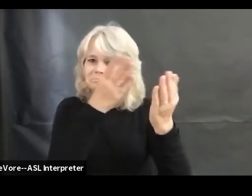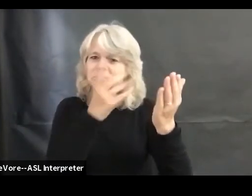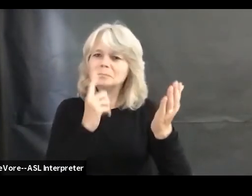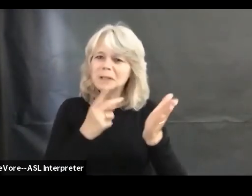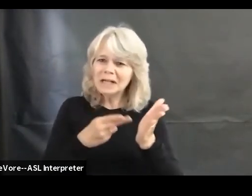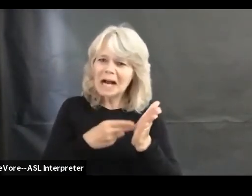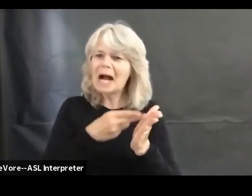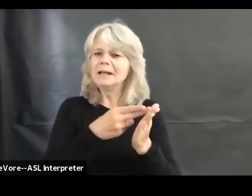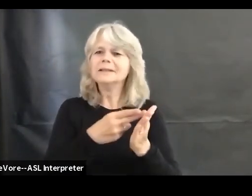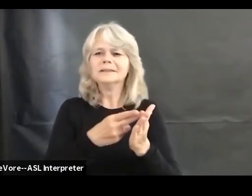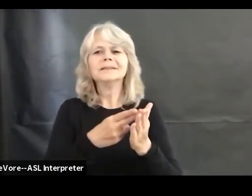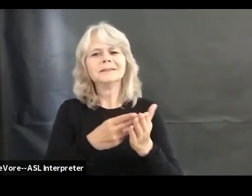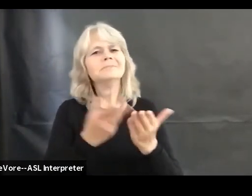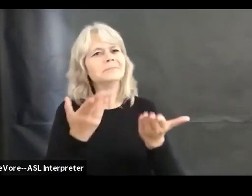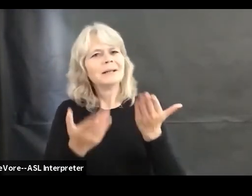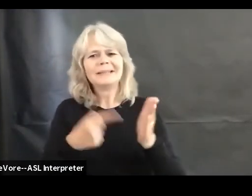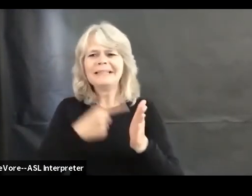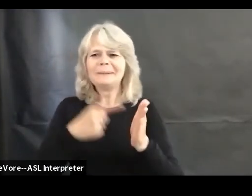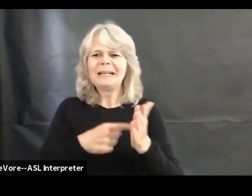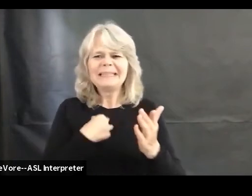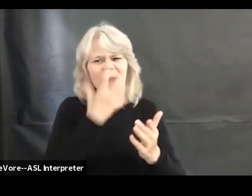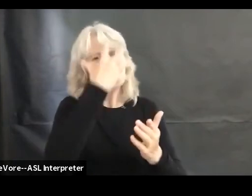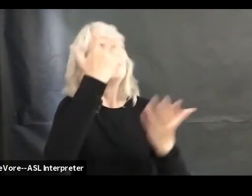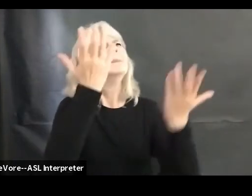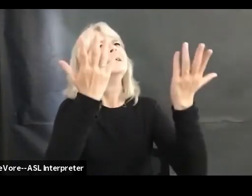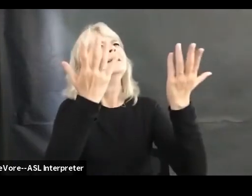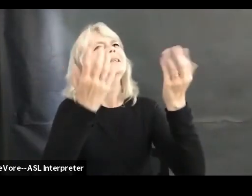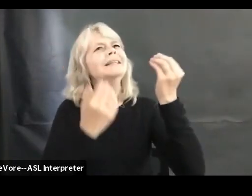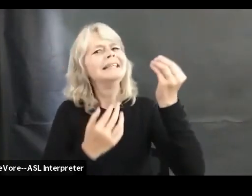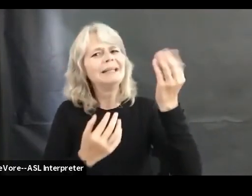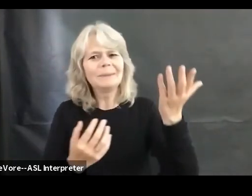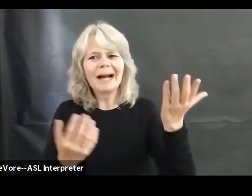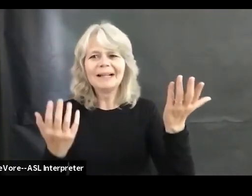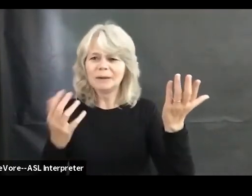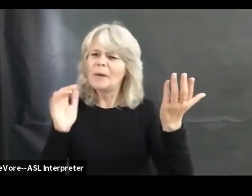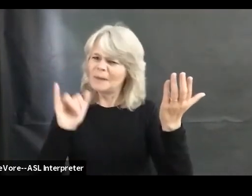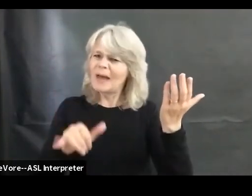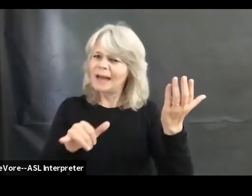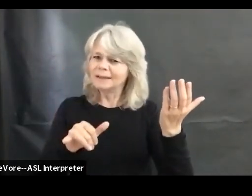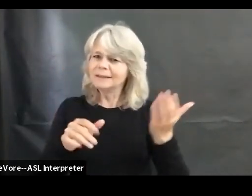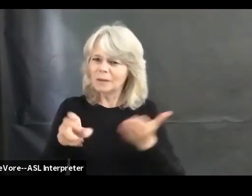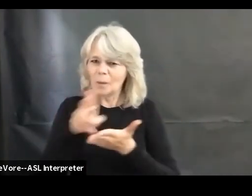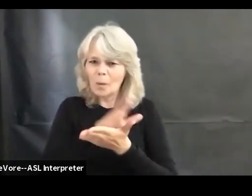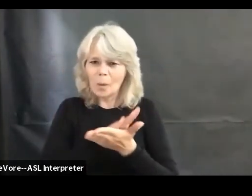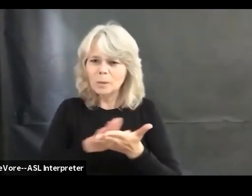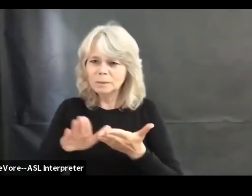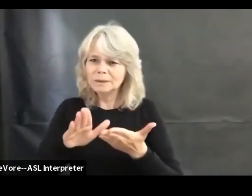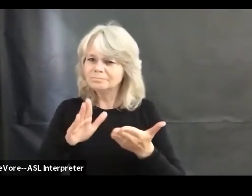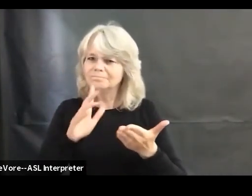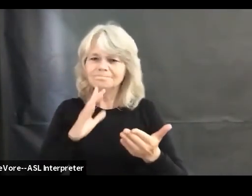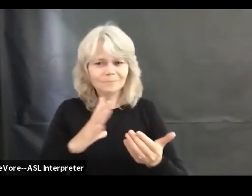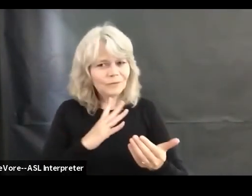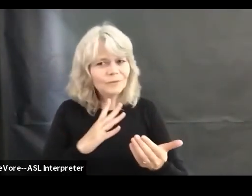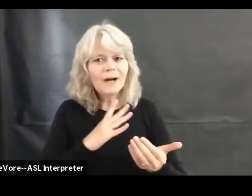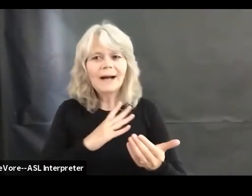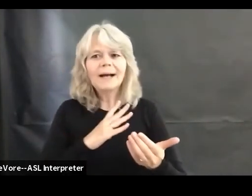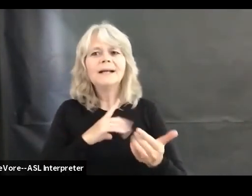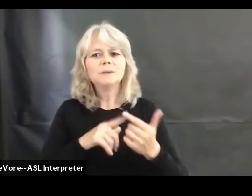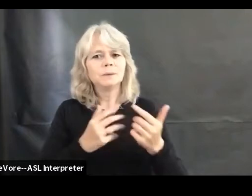and complain with God. That is a holy and biblical thing to do. So we're going to practice